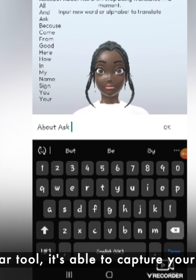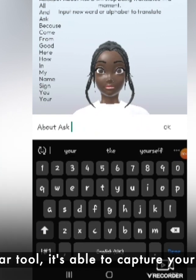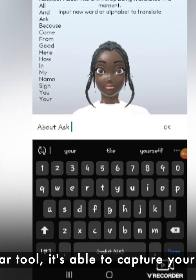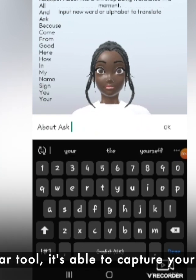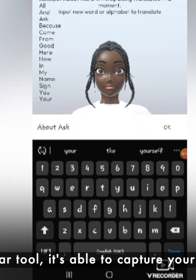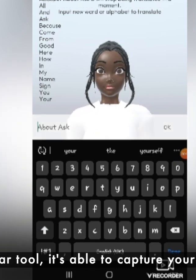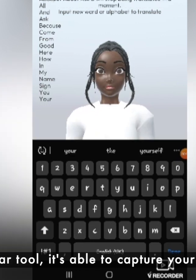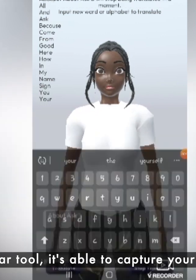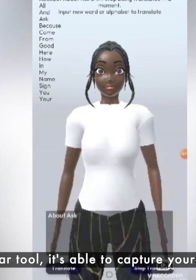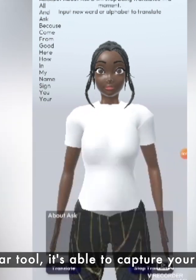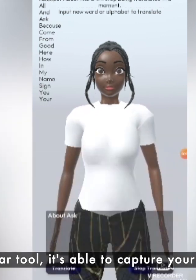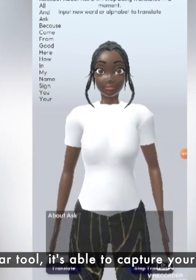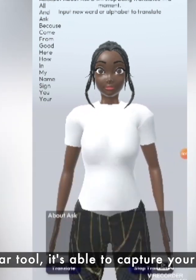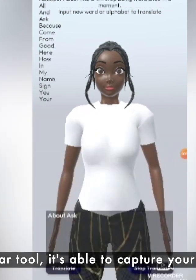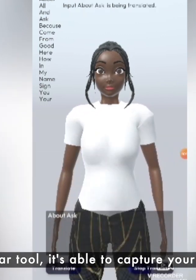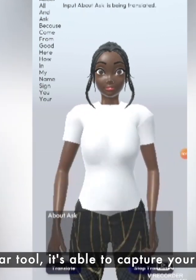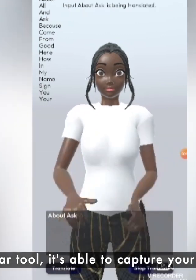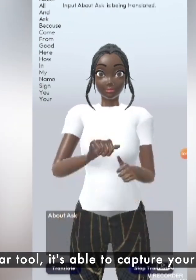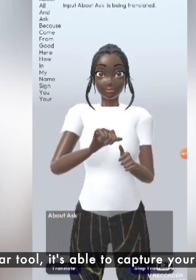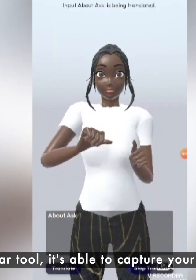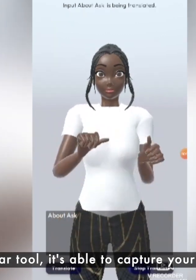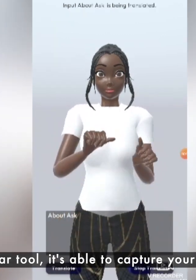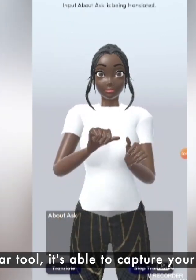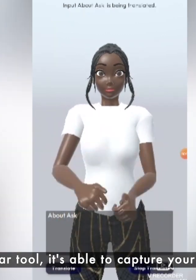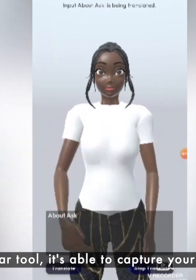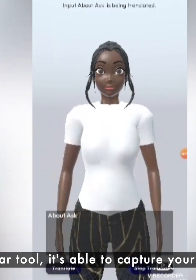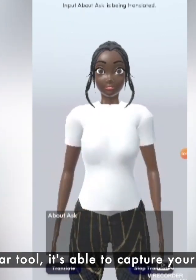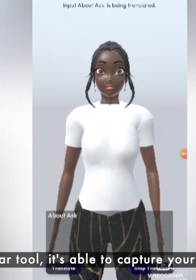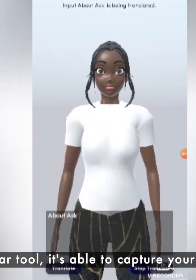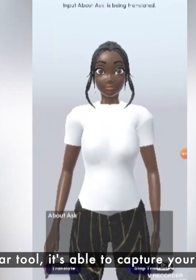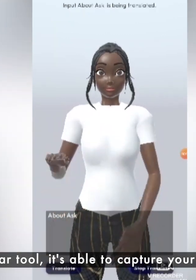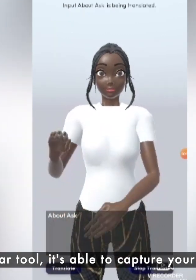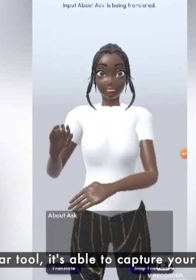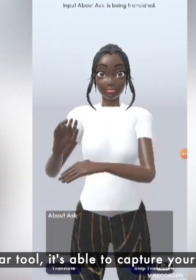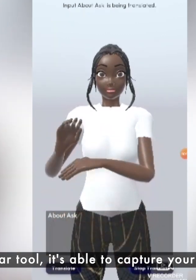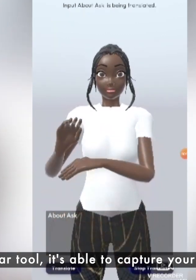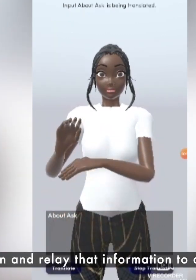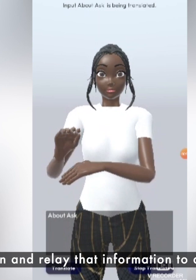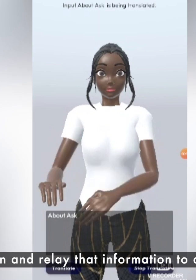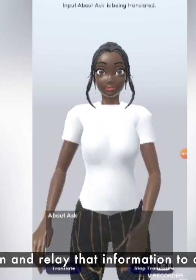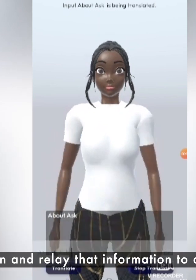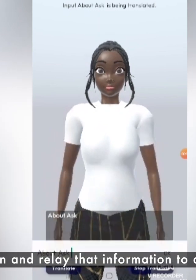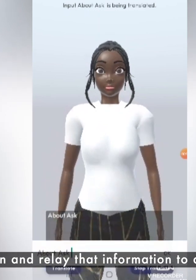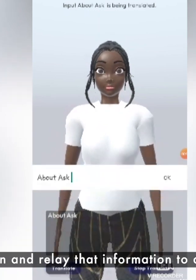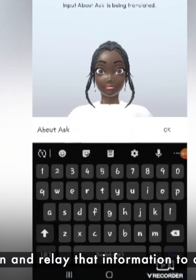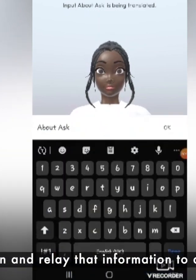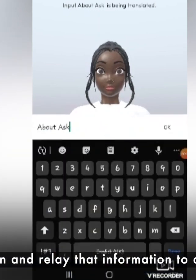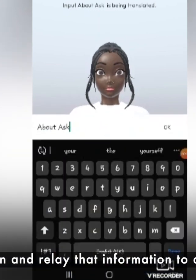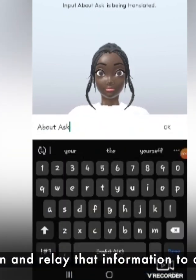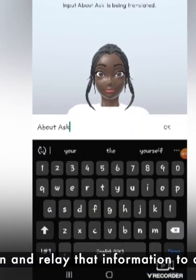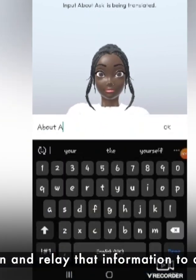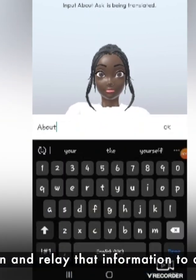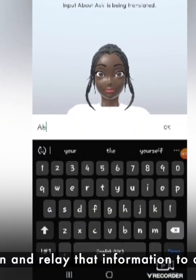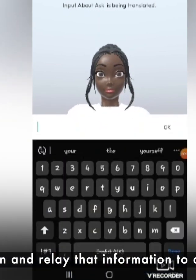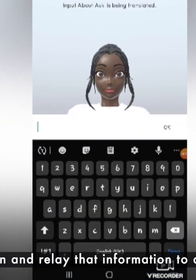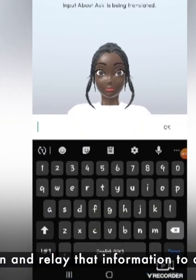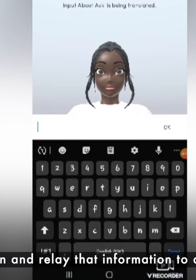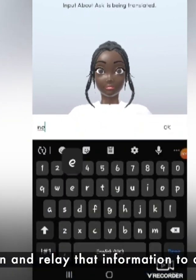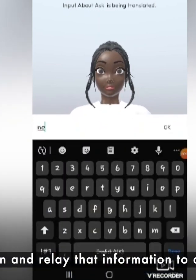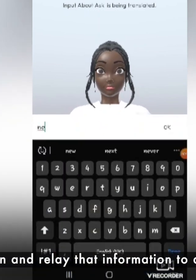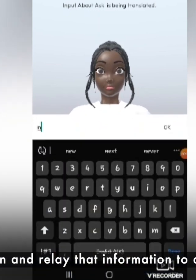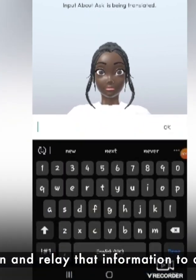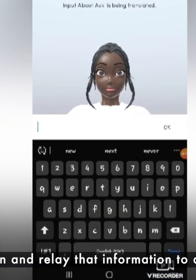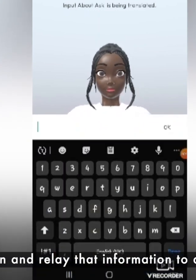and through the avatar tool it's able to capture your text and voice of a hearing person and really that information